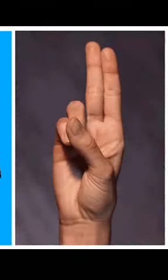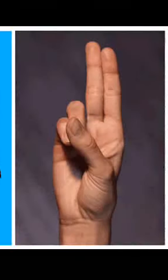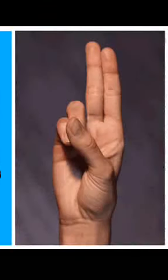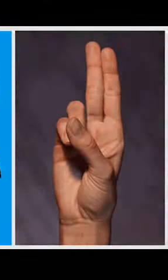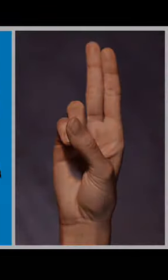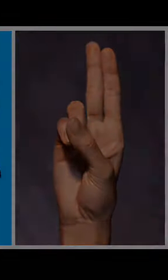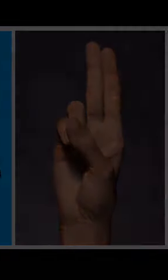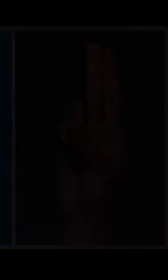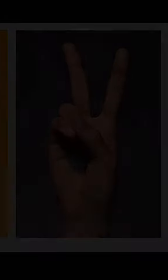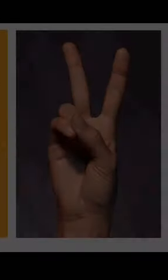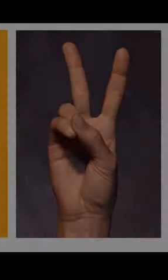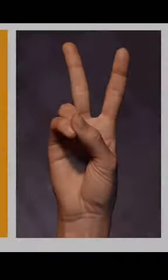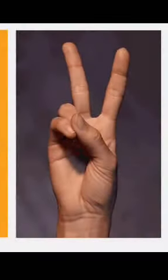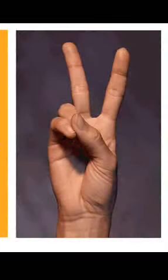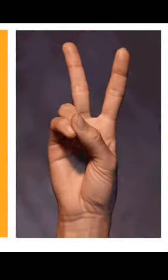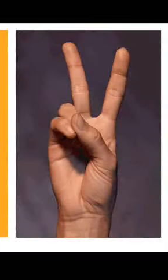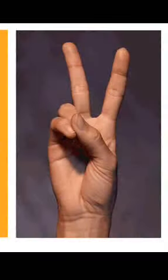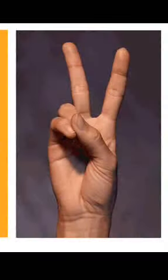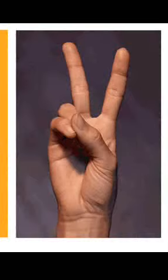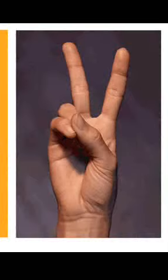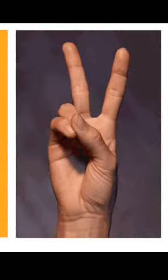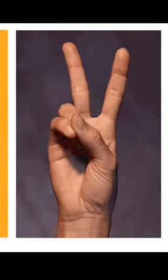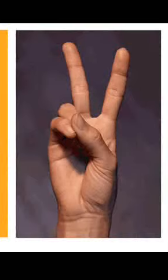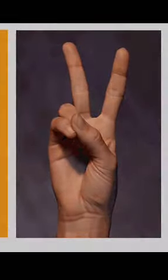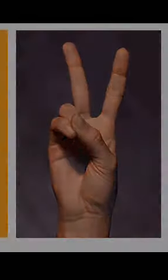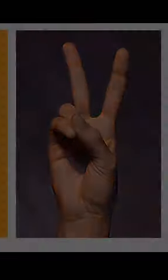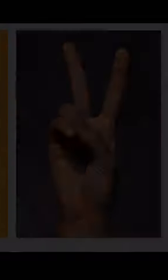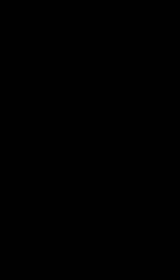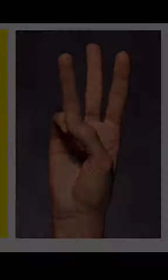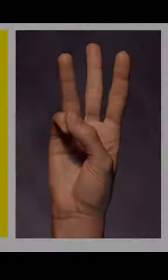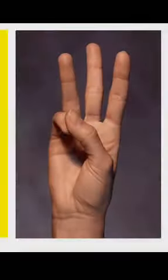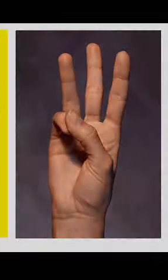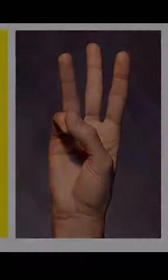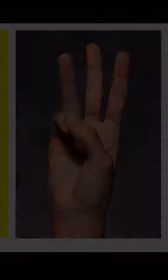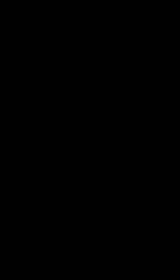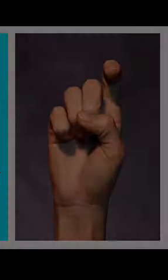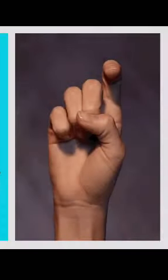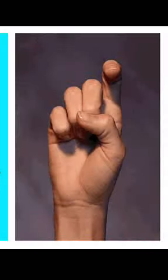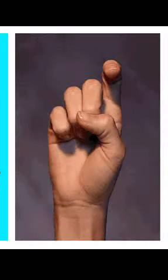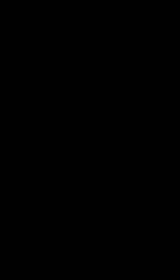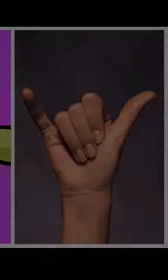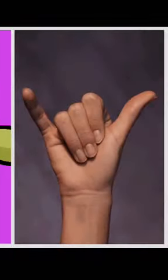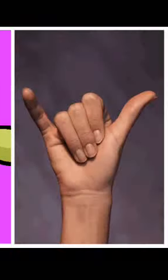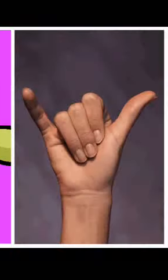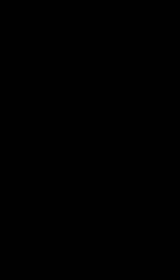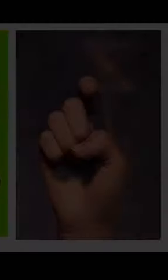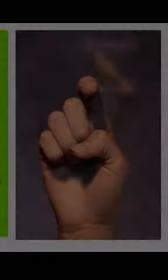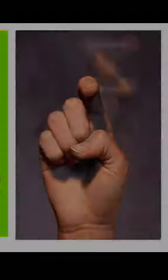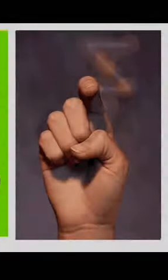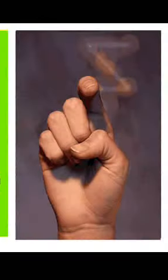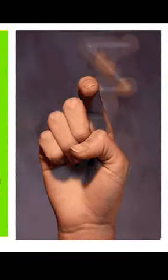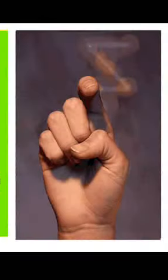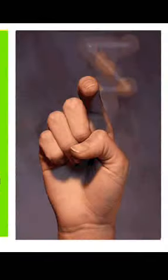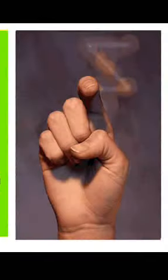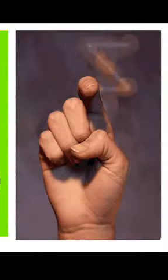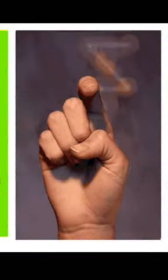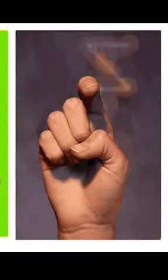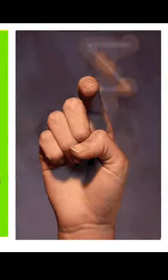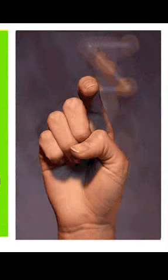you made my life complete, B. Means you're very sweet, W. X. Y. Z. It's